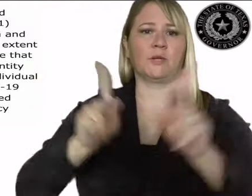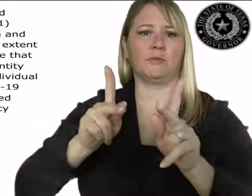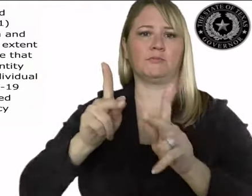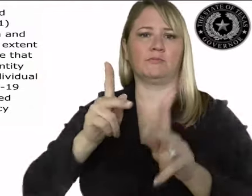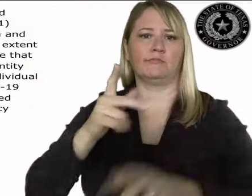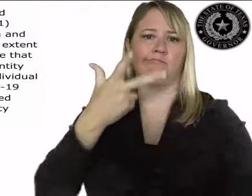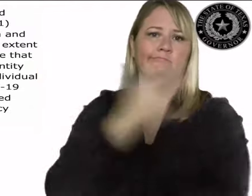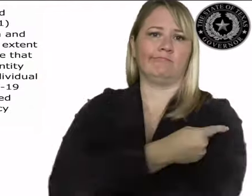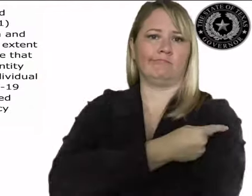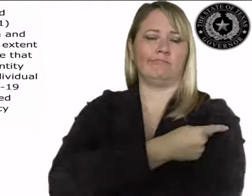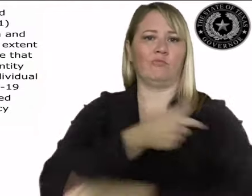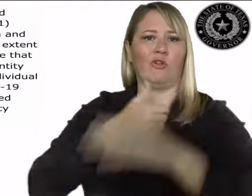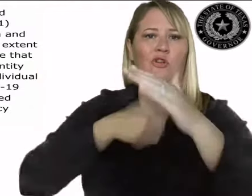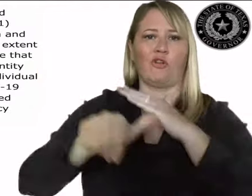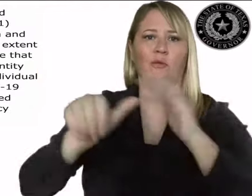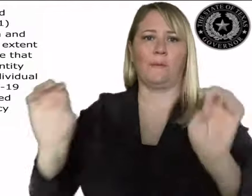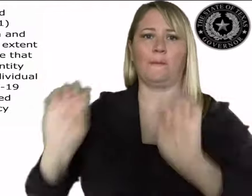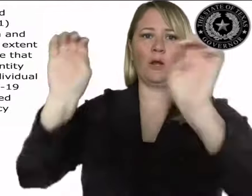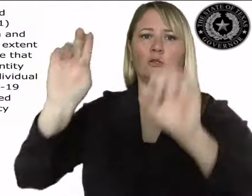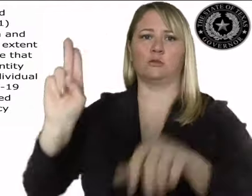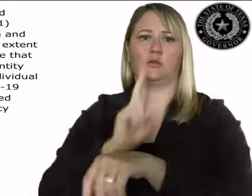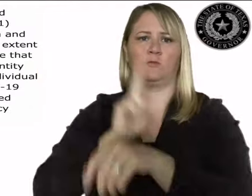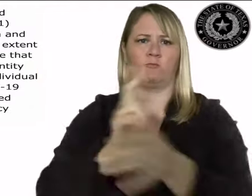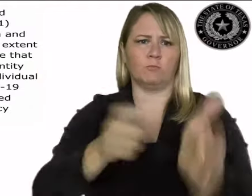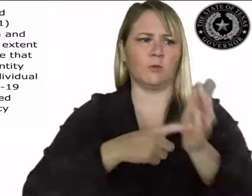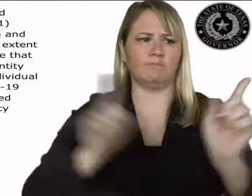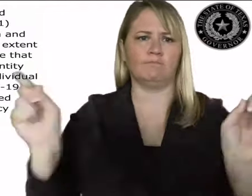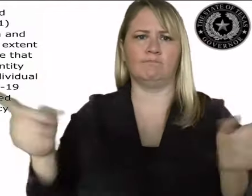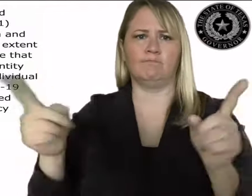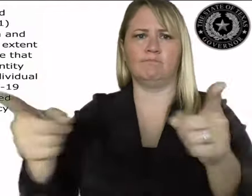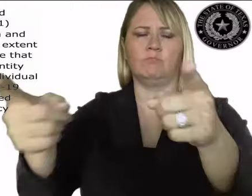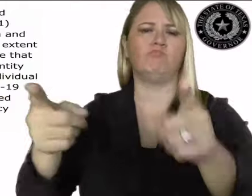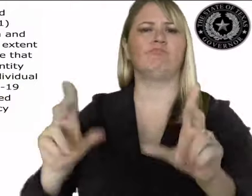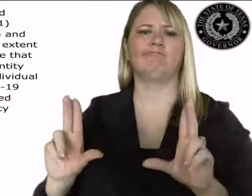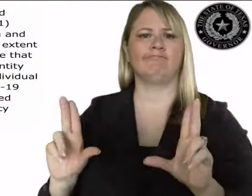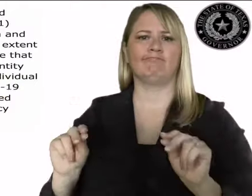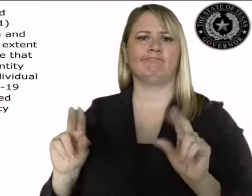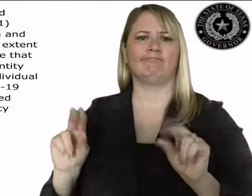vaccine administered under an emergency use authorization.